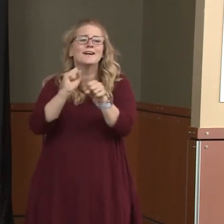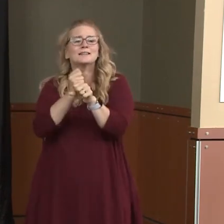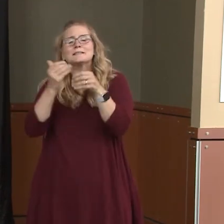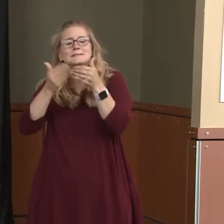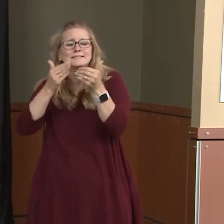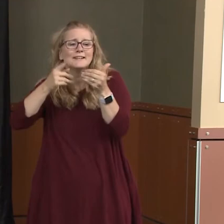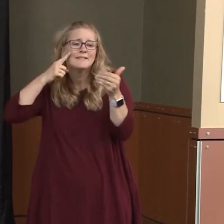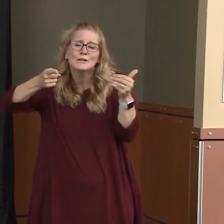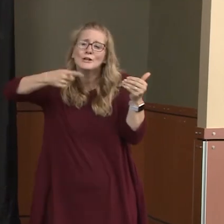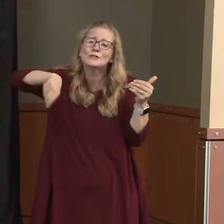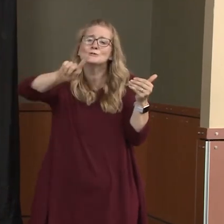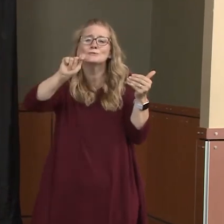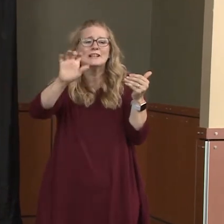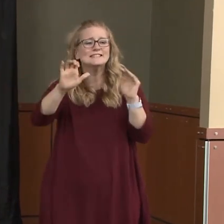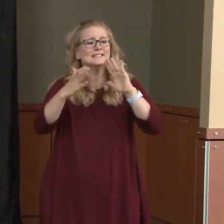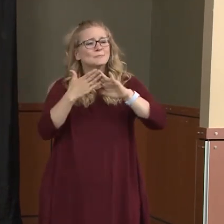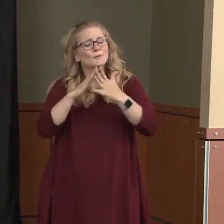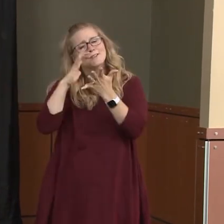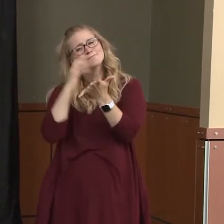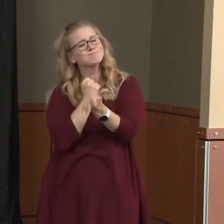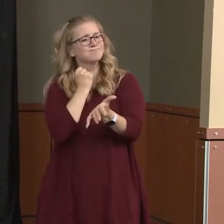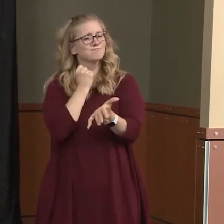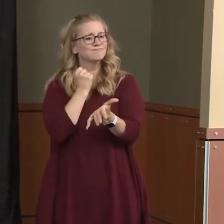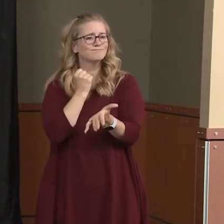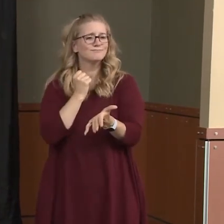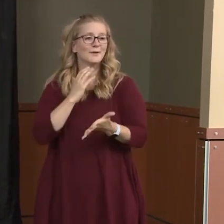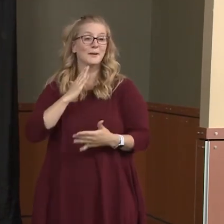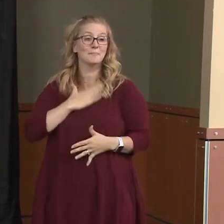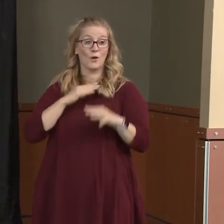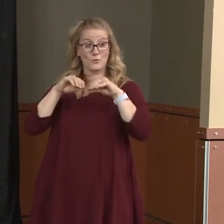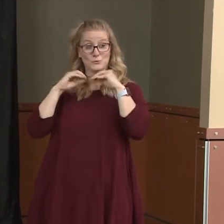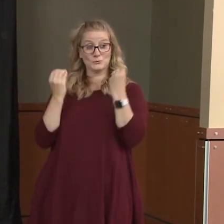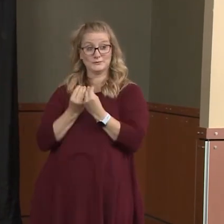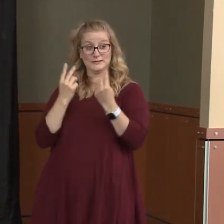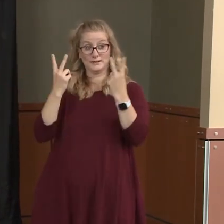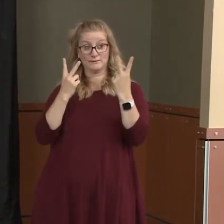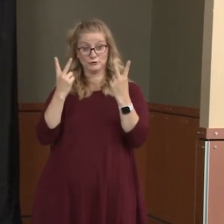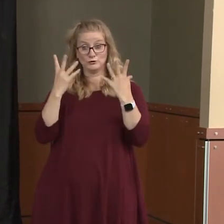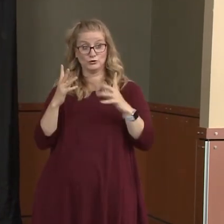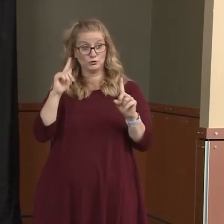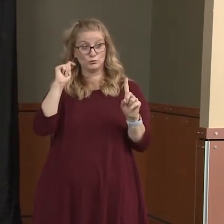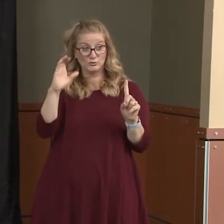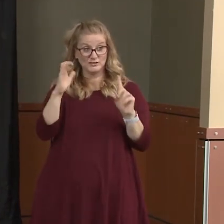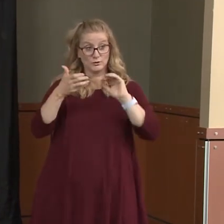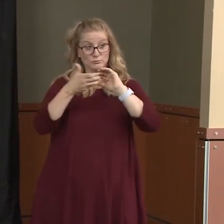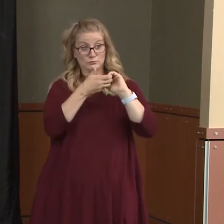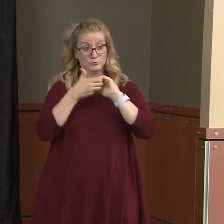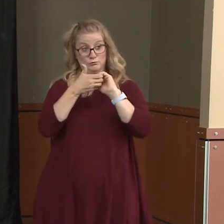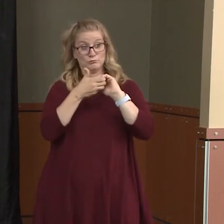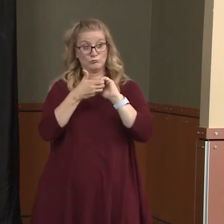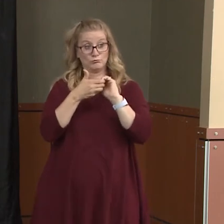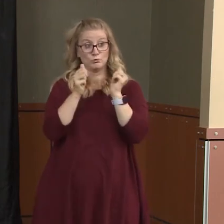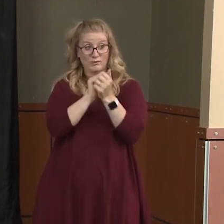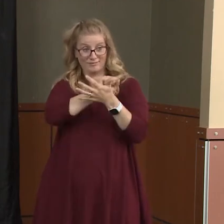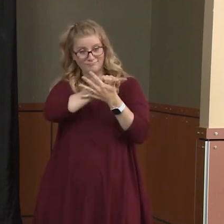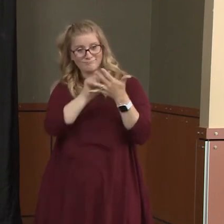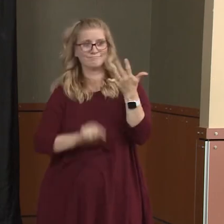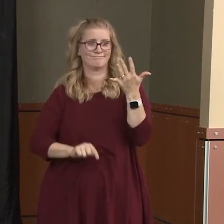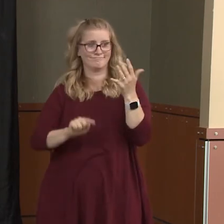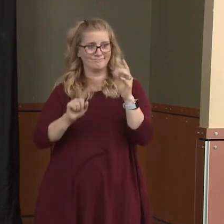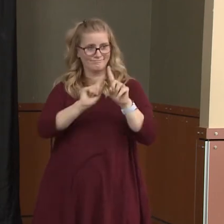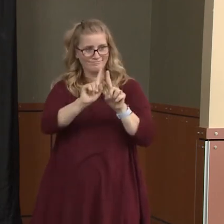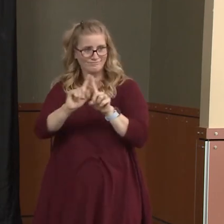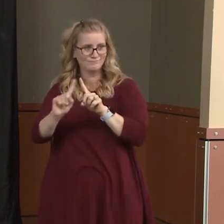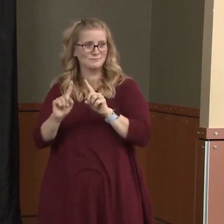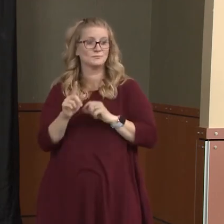So, my organization, Visit Tri-Cities, has partnered with several other community organizations, including Tridec, the Tri-City Regional Chamber of Commerce, the Benton